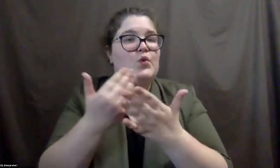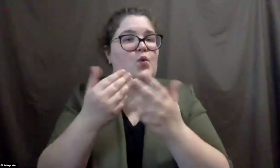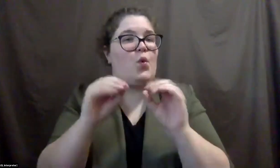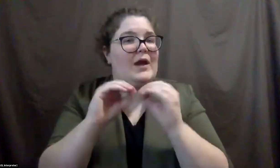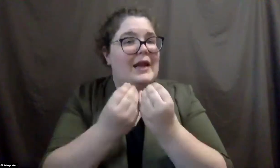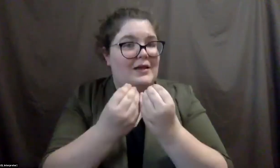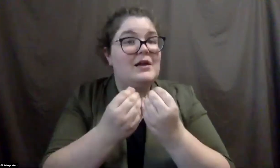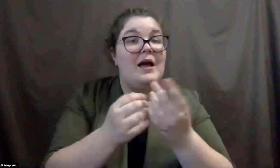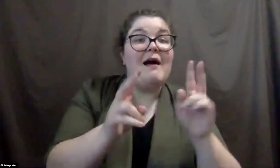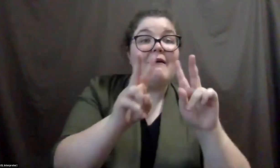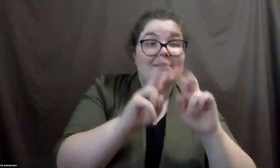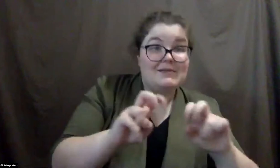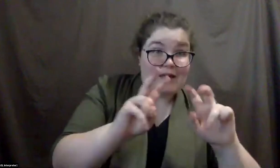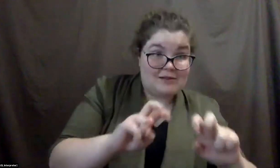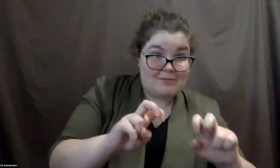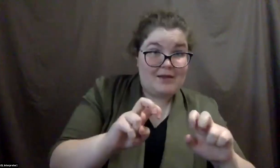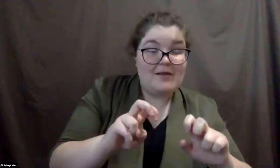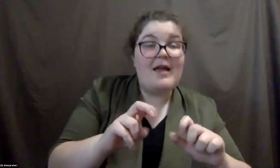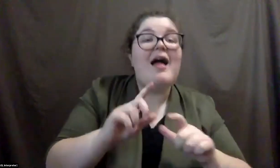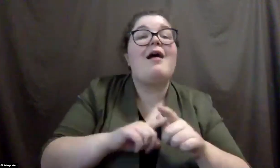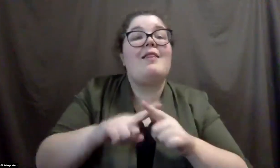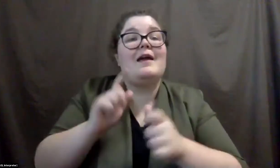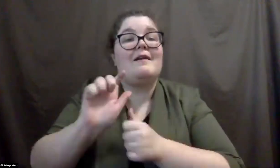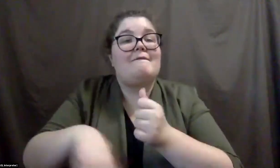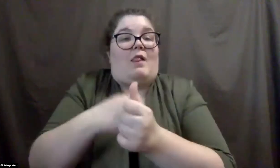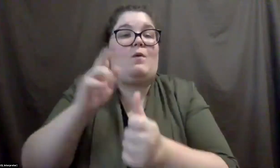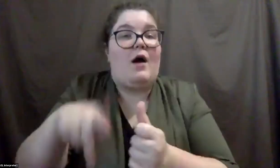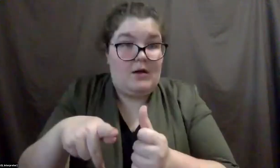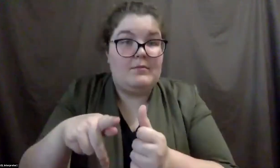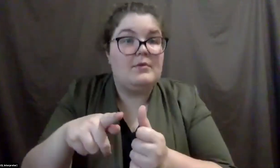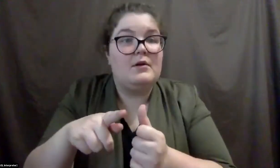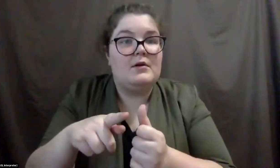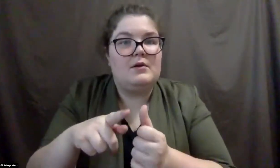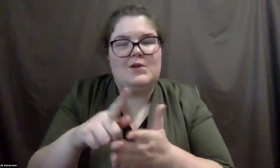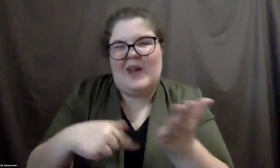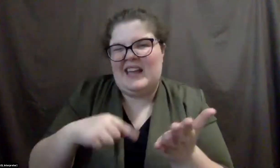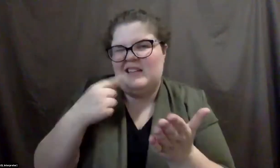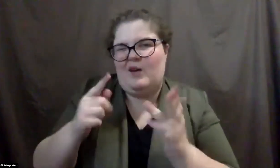assessments and then follow up as a good, as what I tell people to do when you're just getting started.